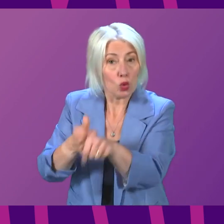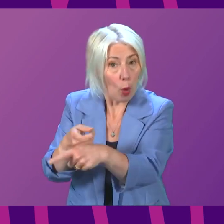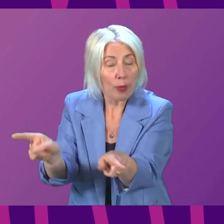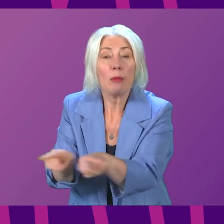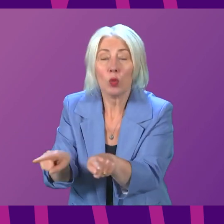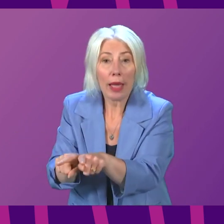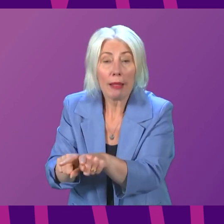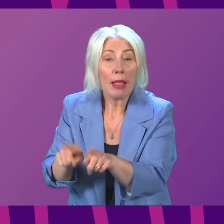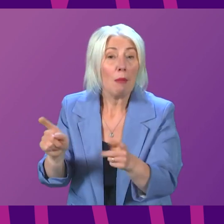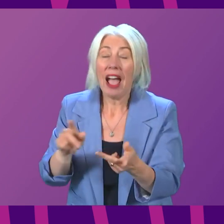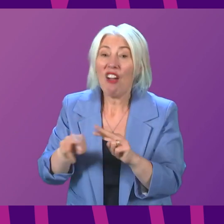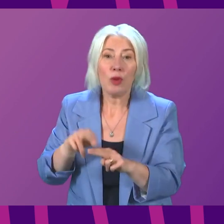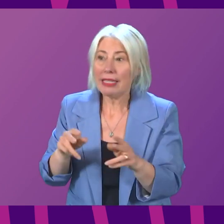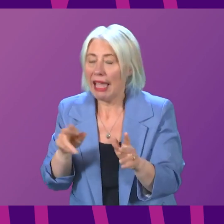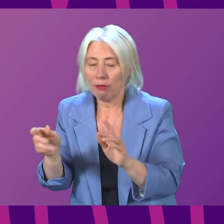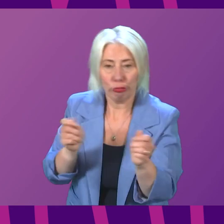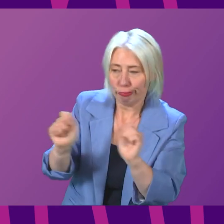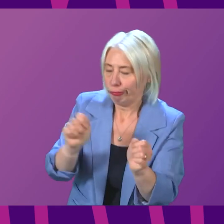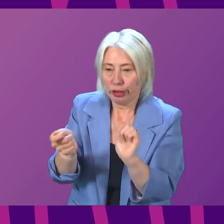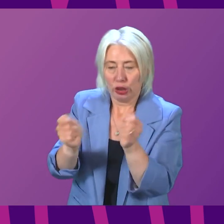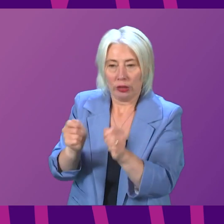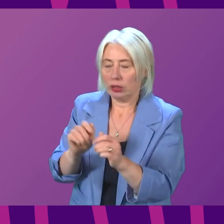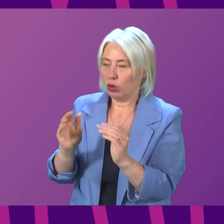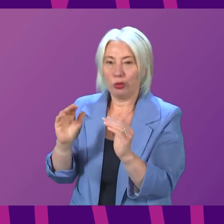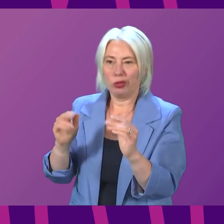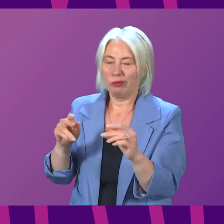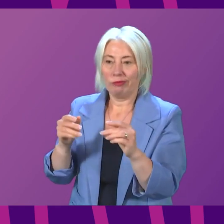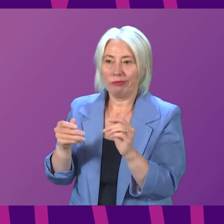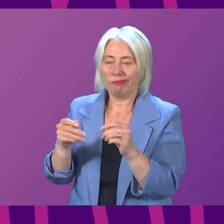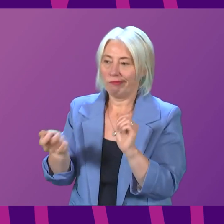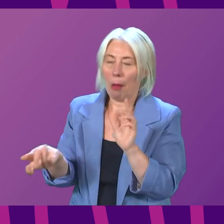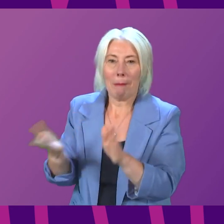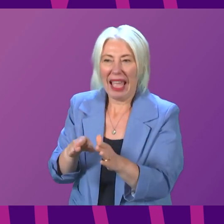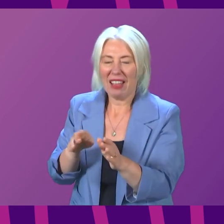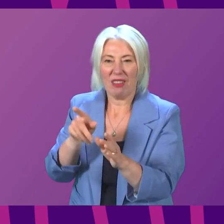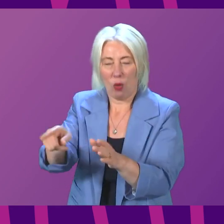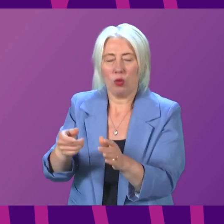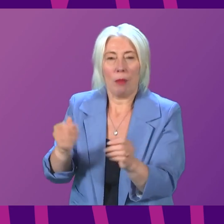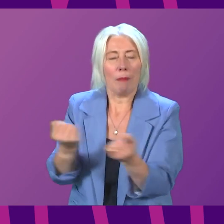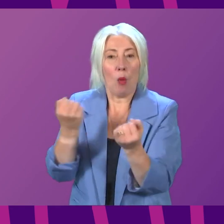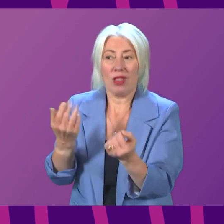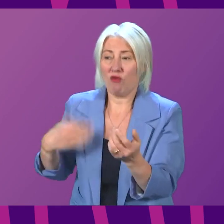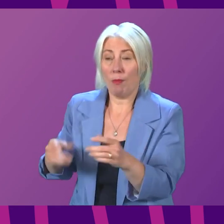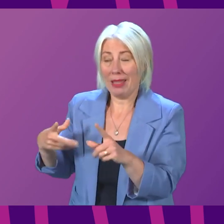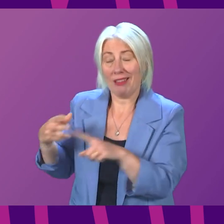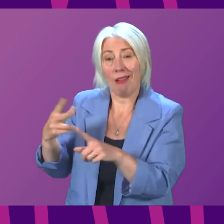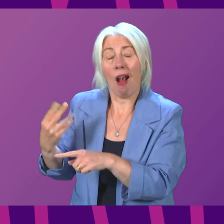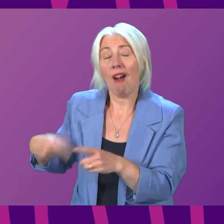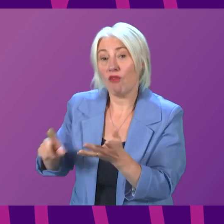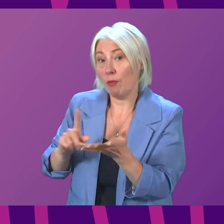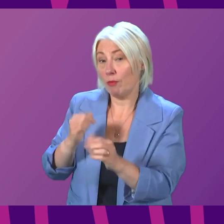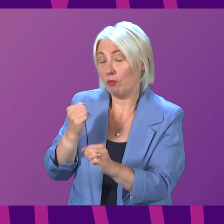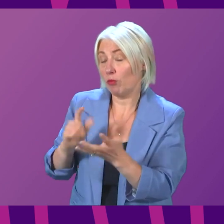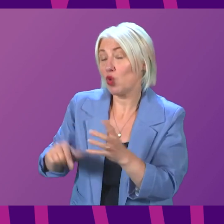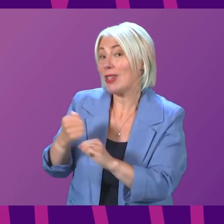course, if we did not have to mitigate things like the bedroom tax, if we had more powers to deal with these issues and also to deal with the root